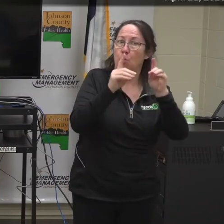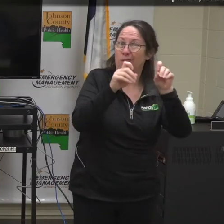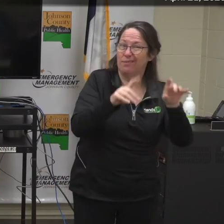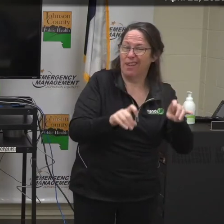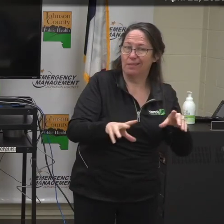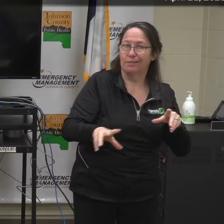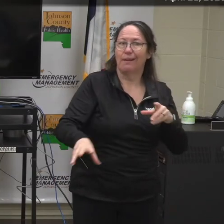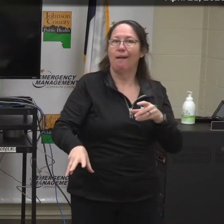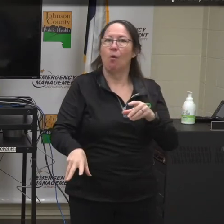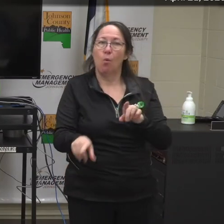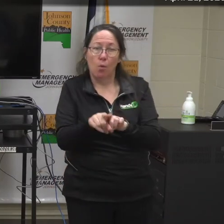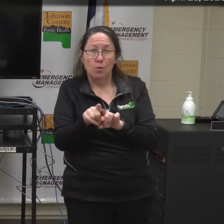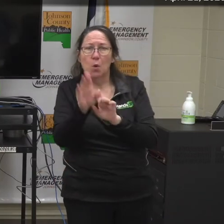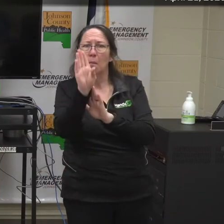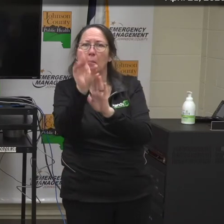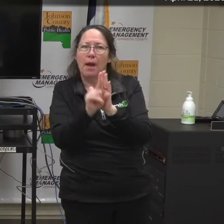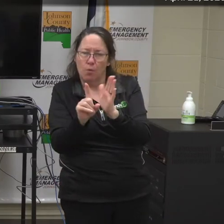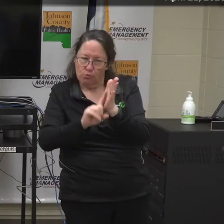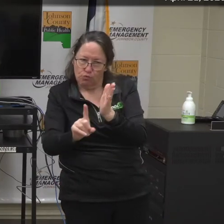a part of that.